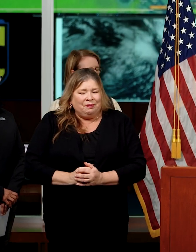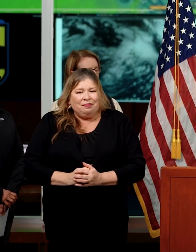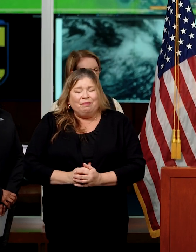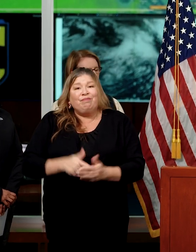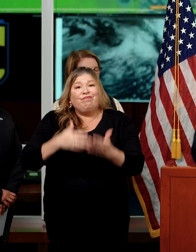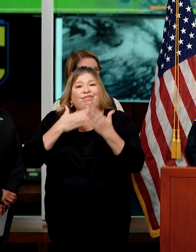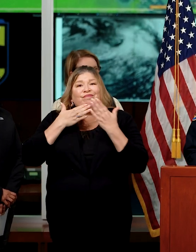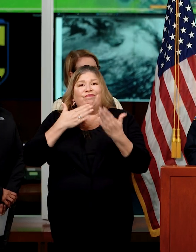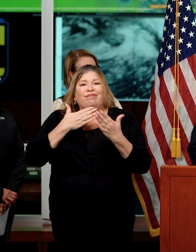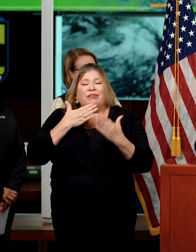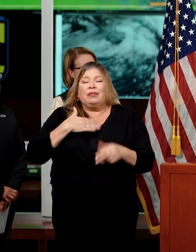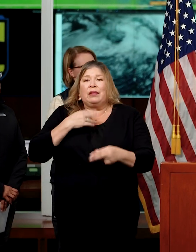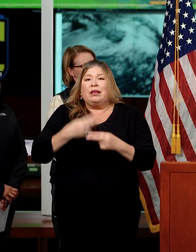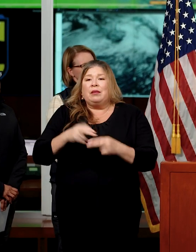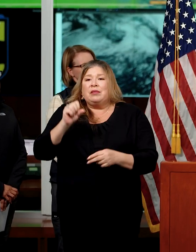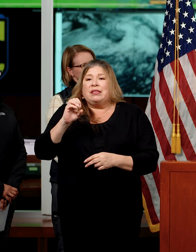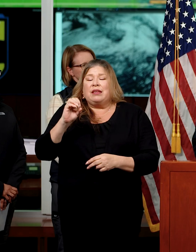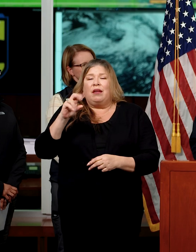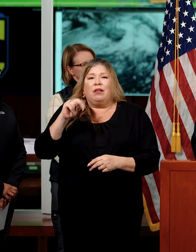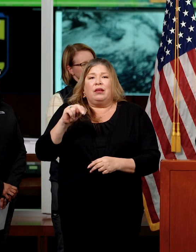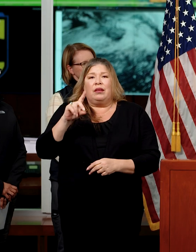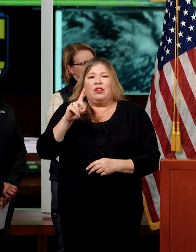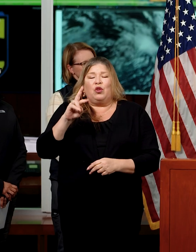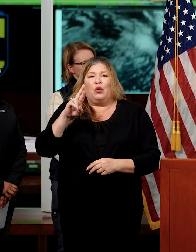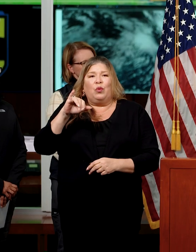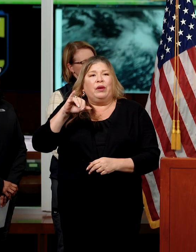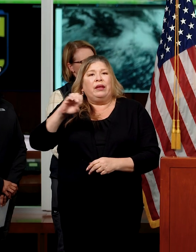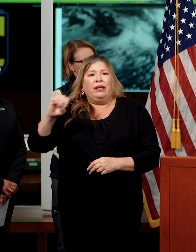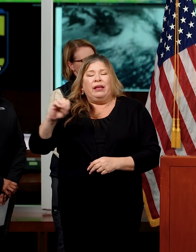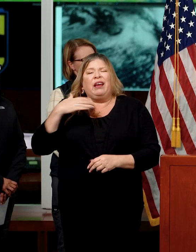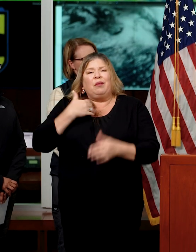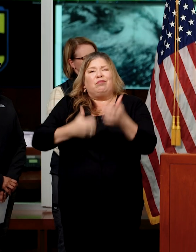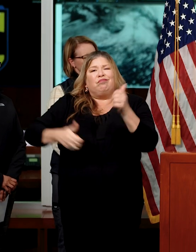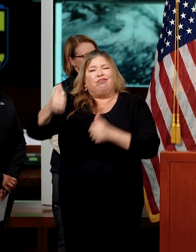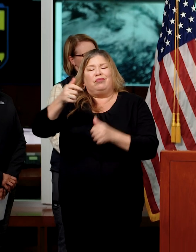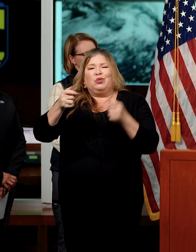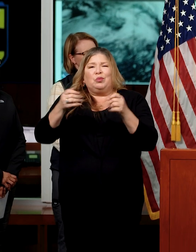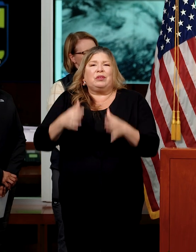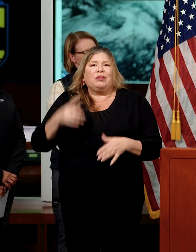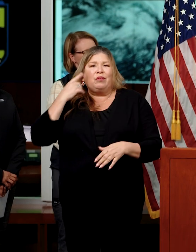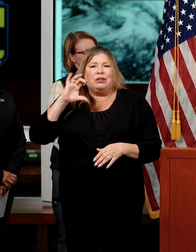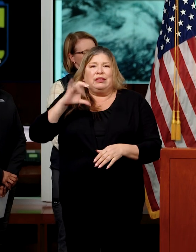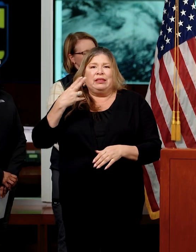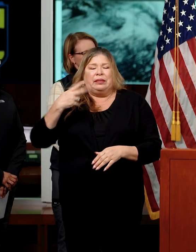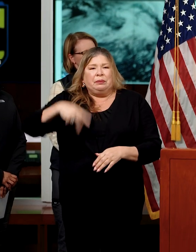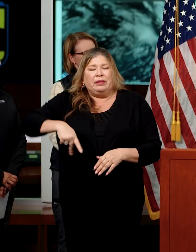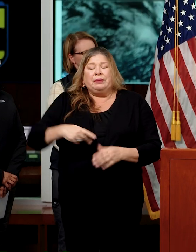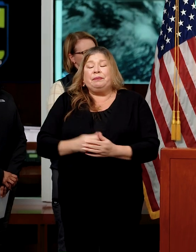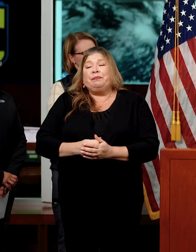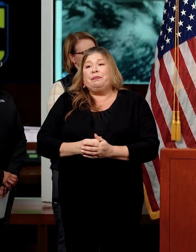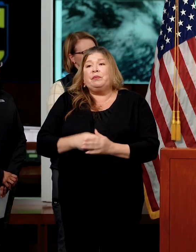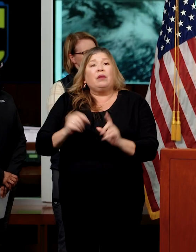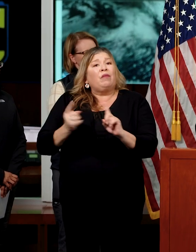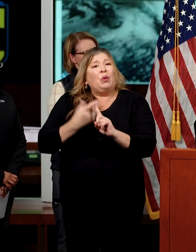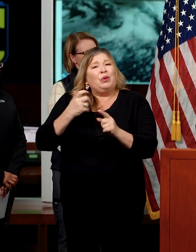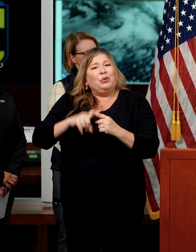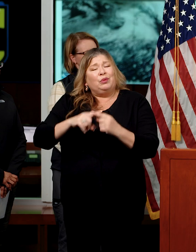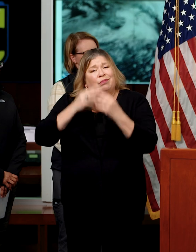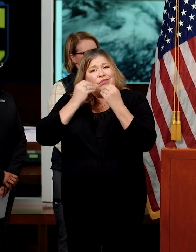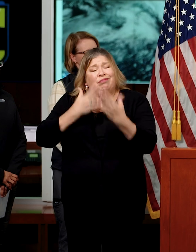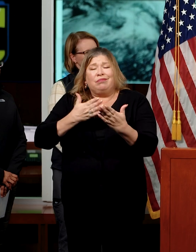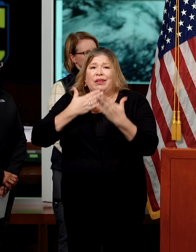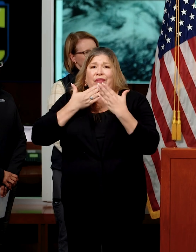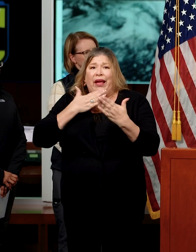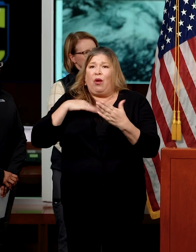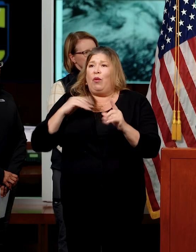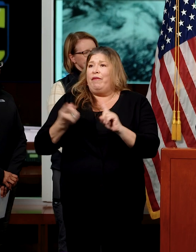Thank you, General. My name is Sean Dury. I'm the Acting Commissioner of the California Highway Patrol. First, I just want to take a moment to thank all of our first